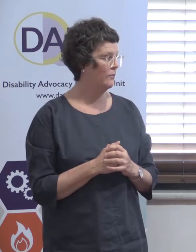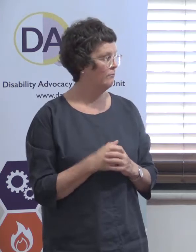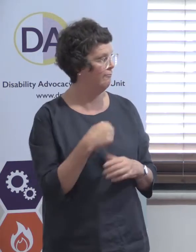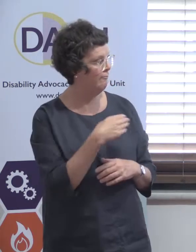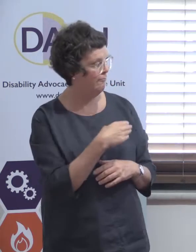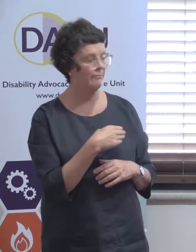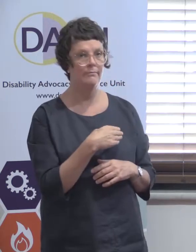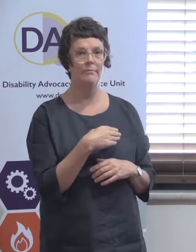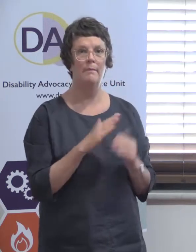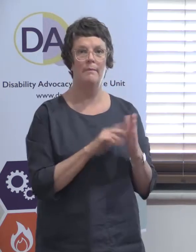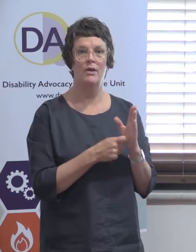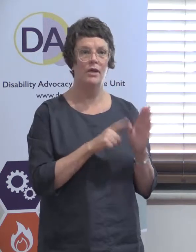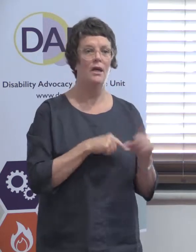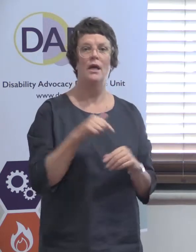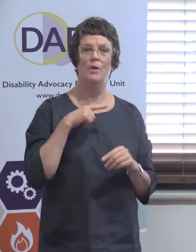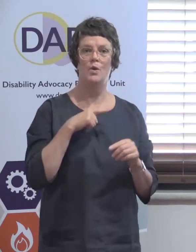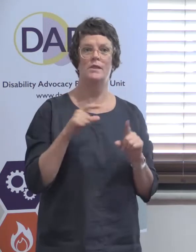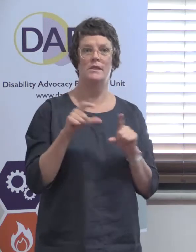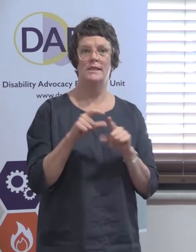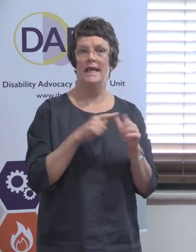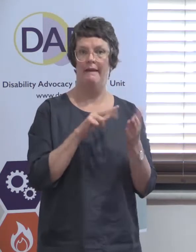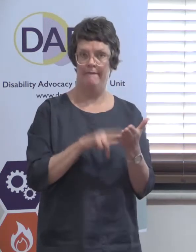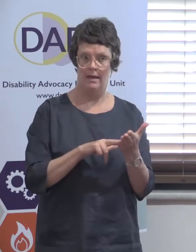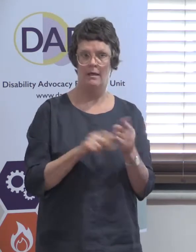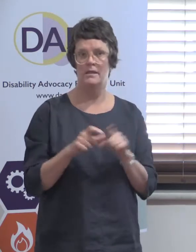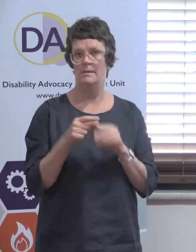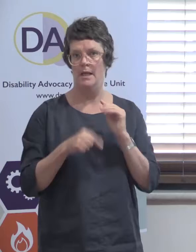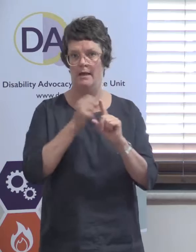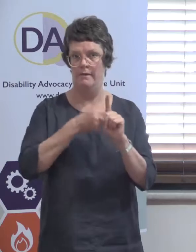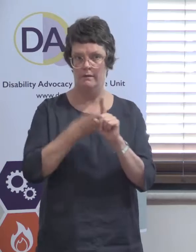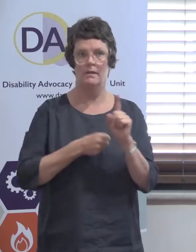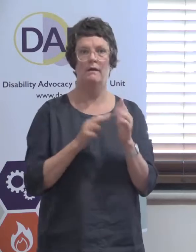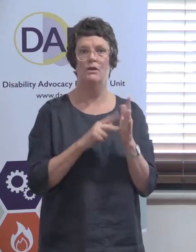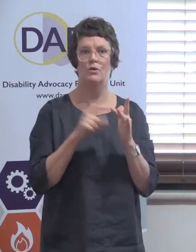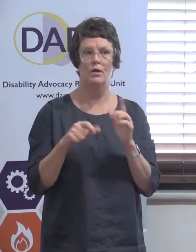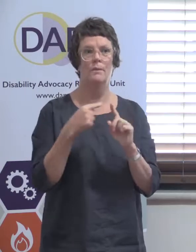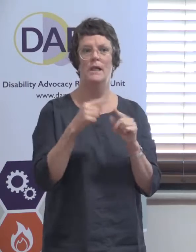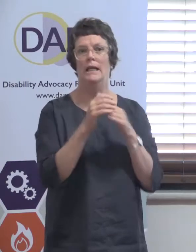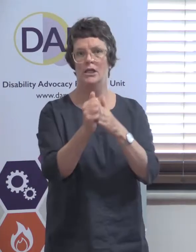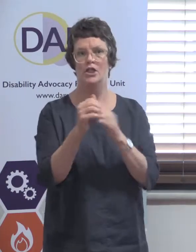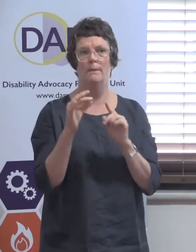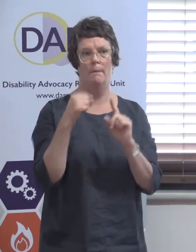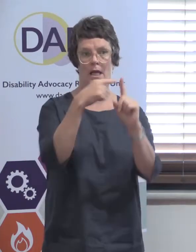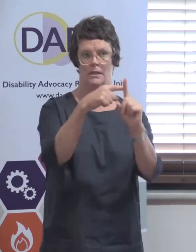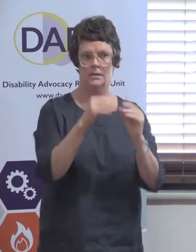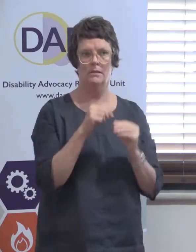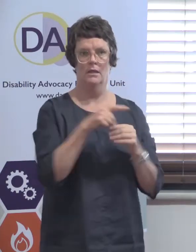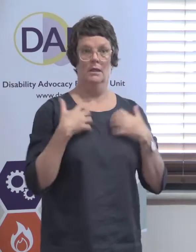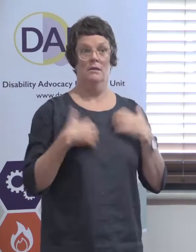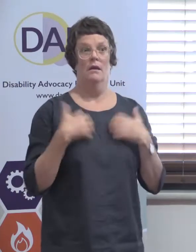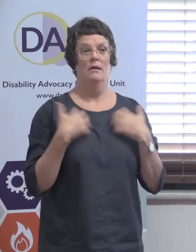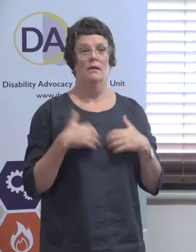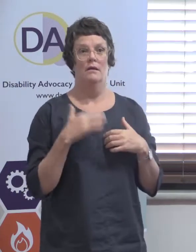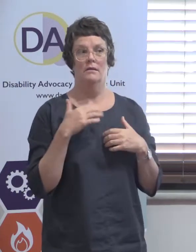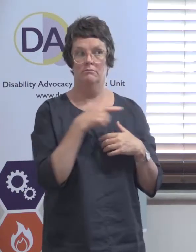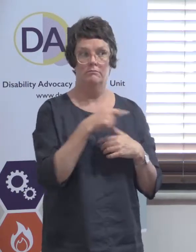DAV, Disability Advocacy Victoria and Leadership Plus were very excited when Mary started talking about